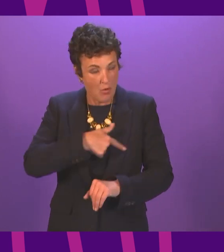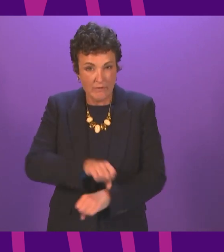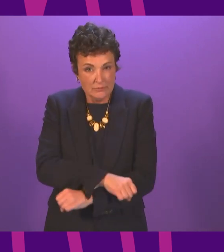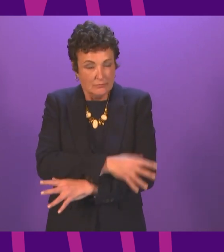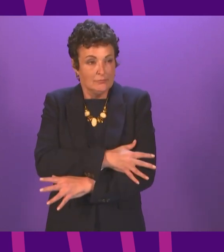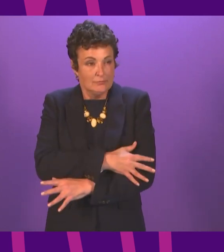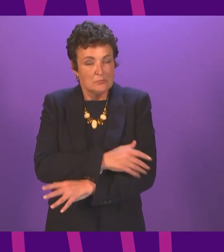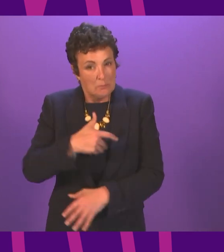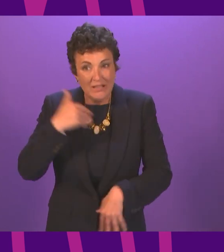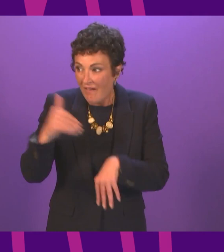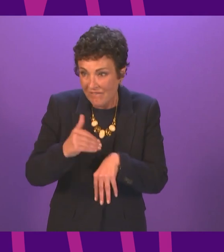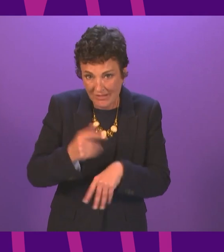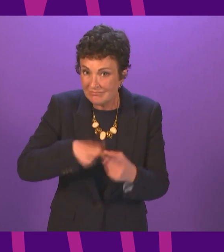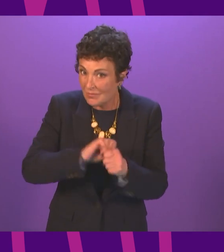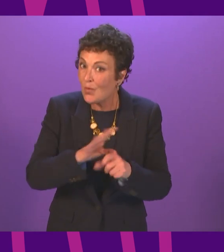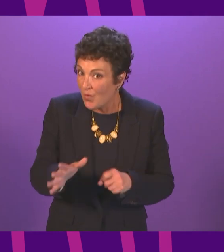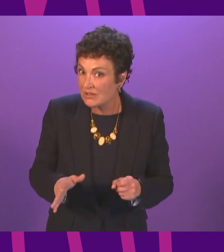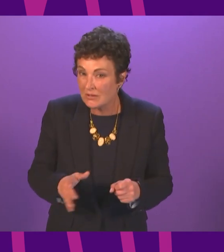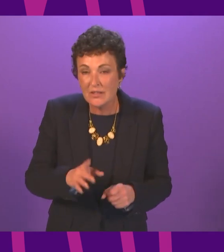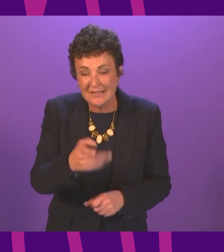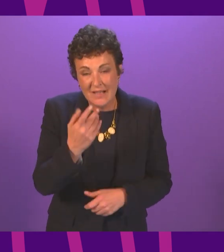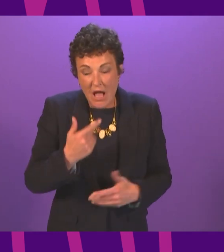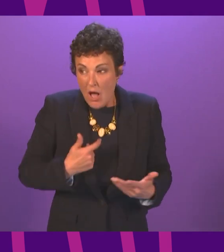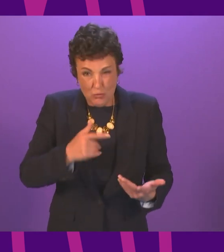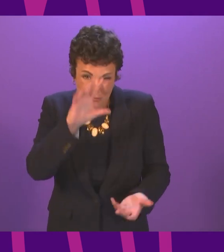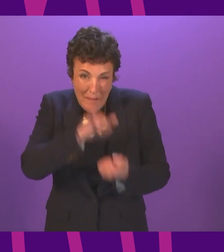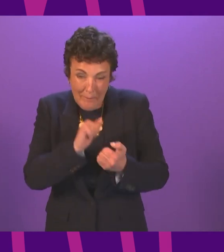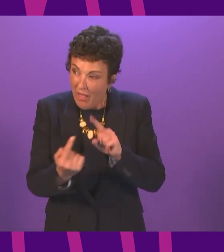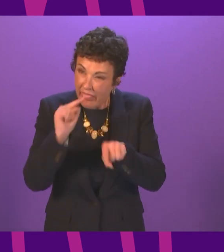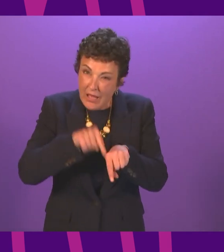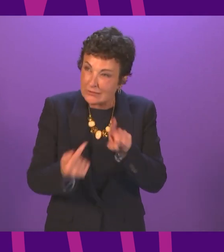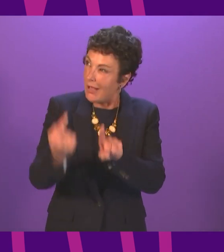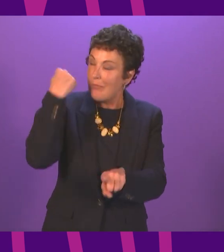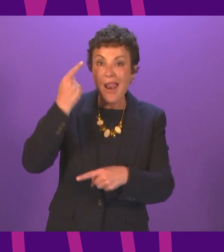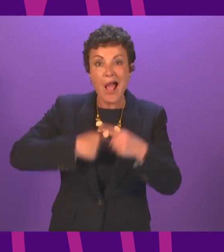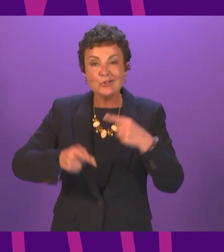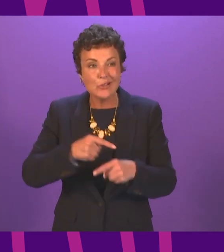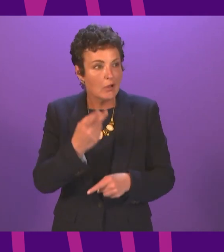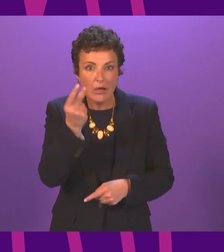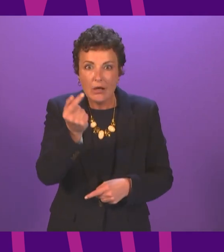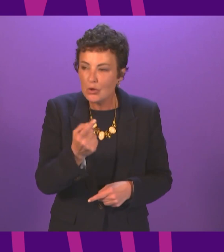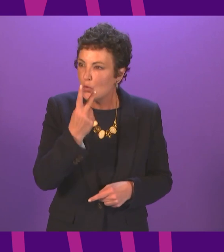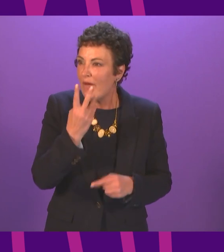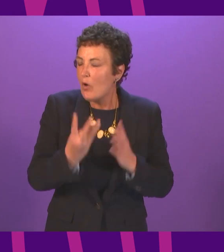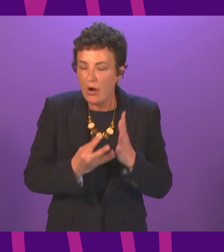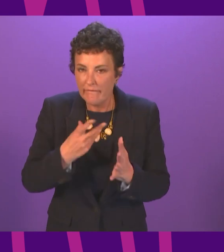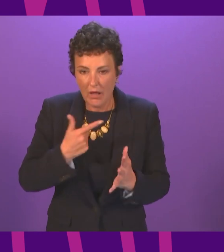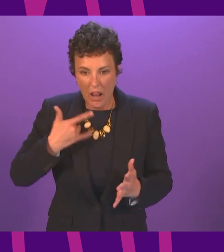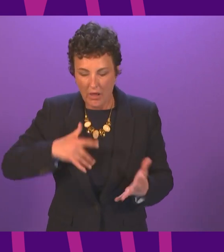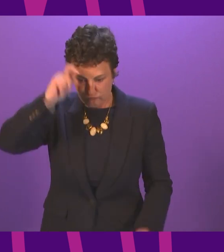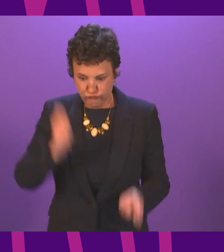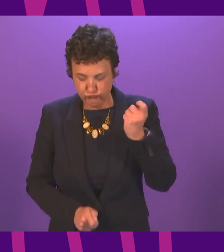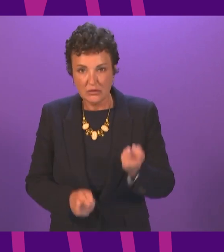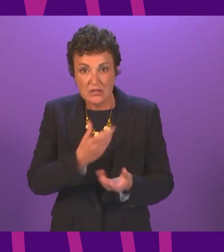person has been affected by Covid where almost overnight our lives were turned upside down many losing loved ones